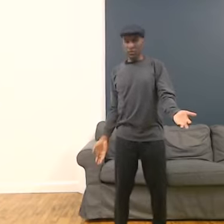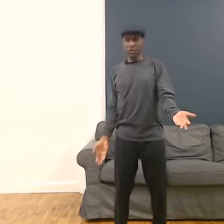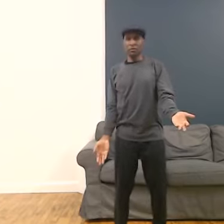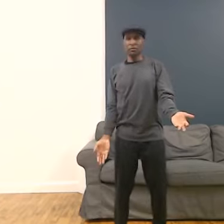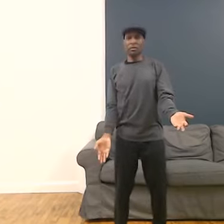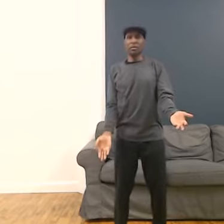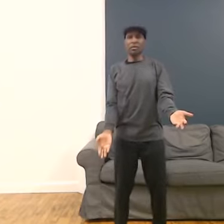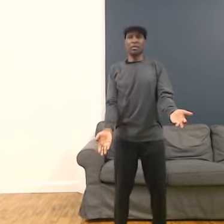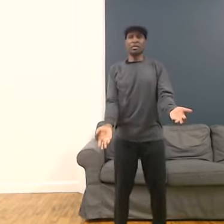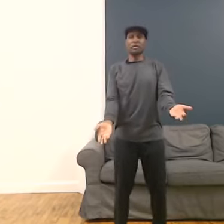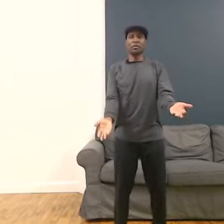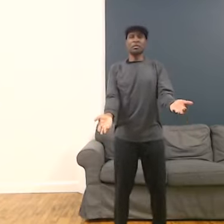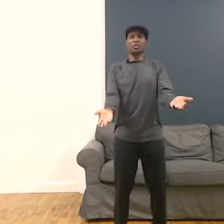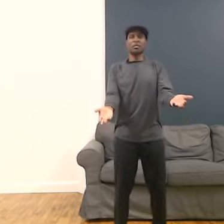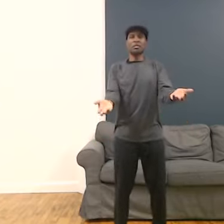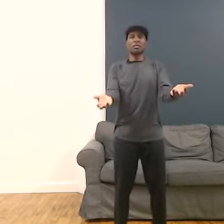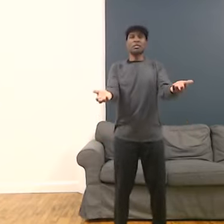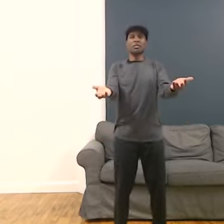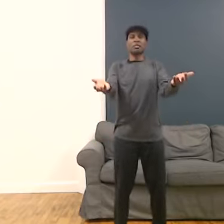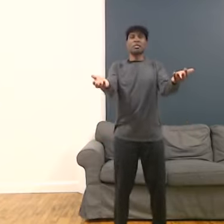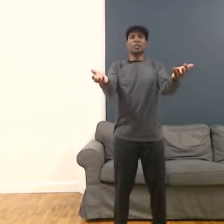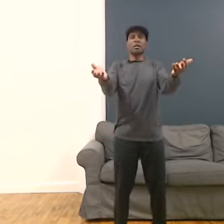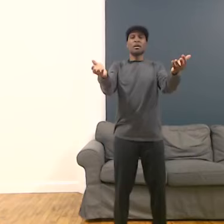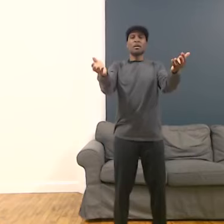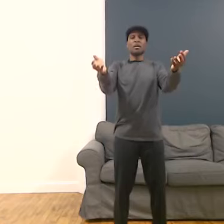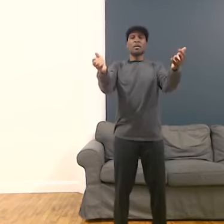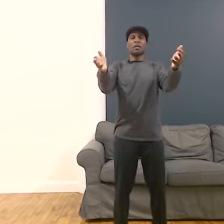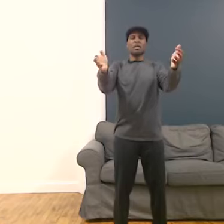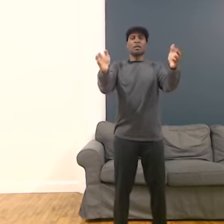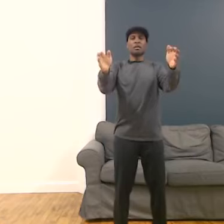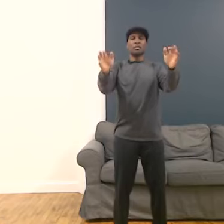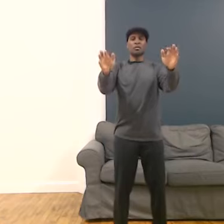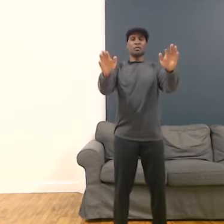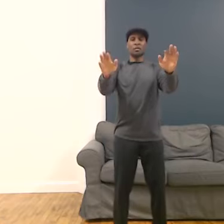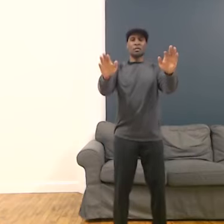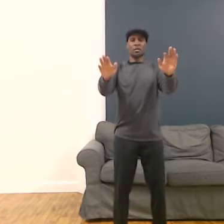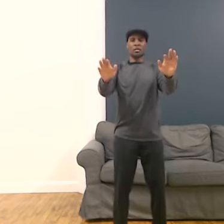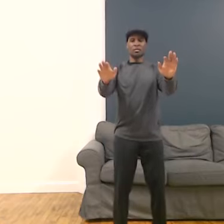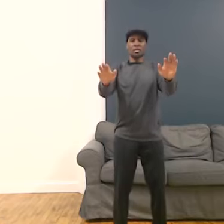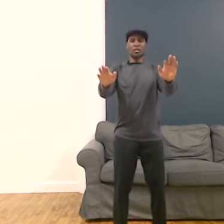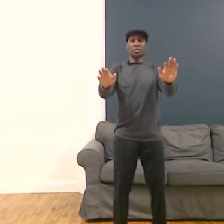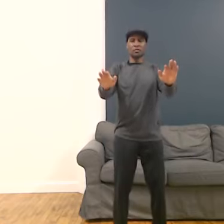Grab both hands up to about chest height. Turn both hands down.